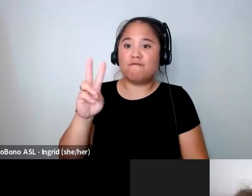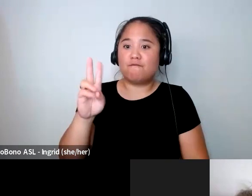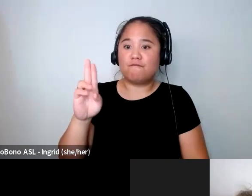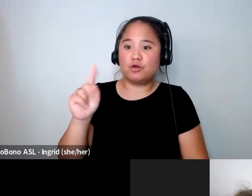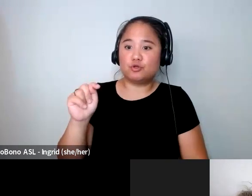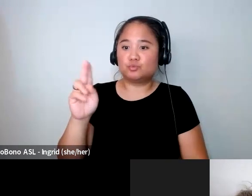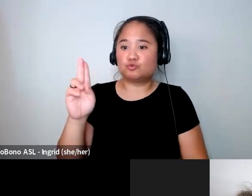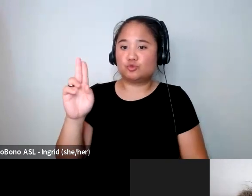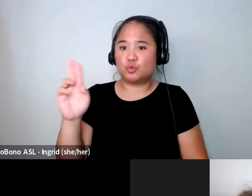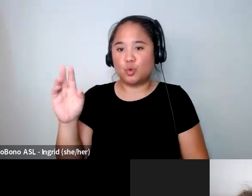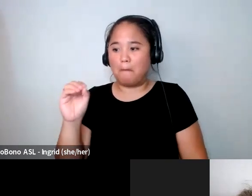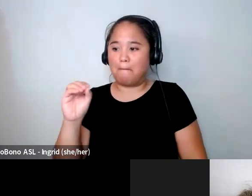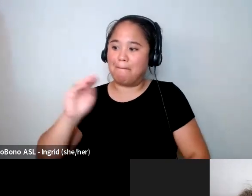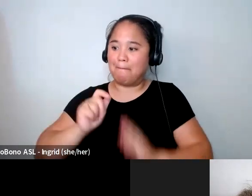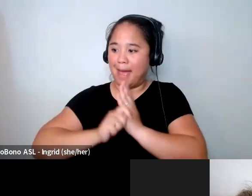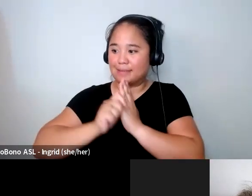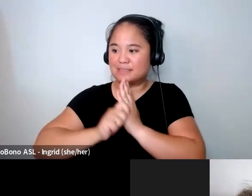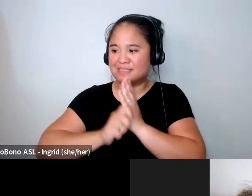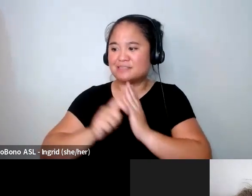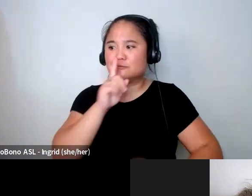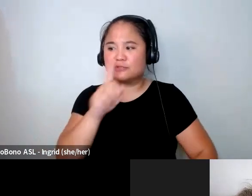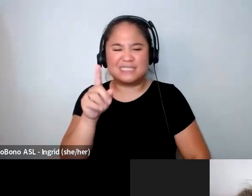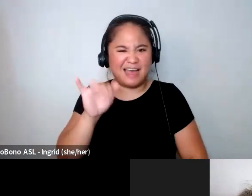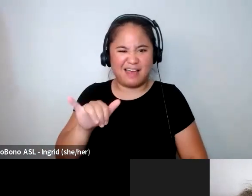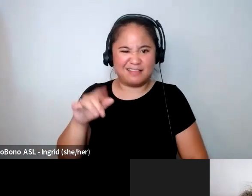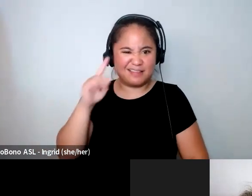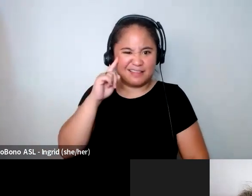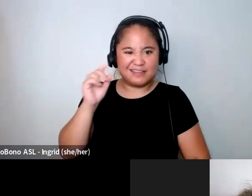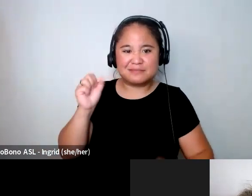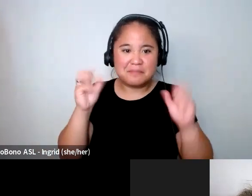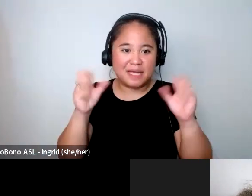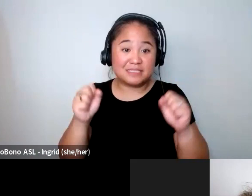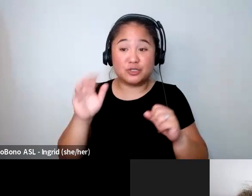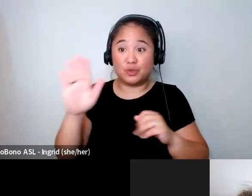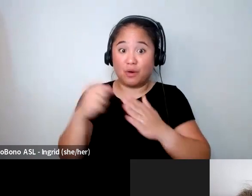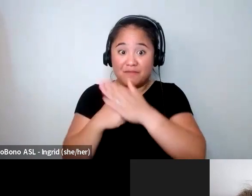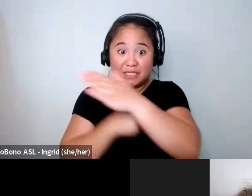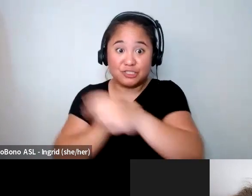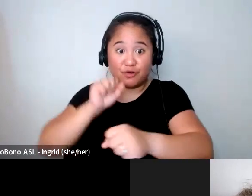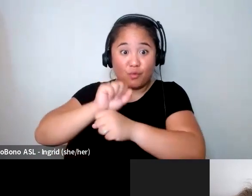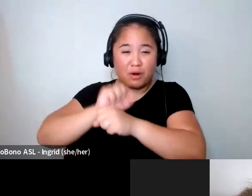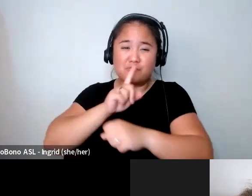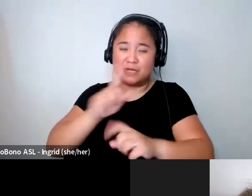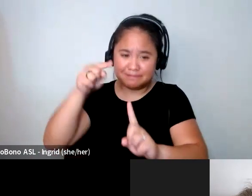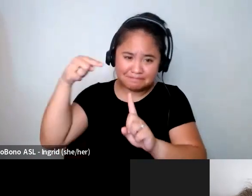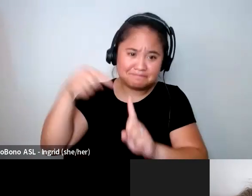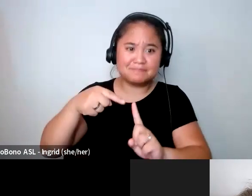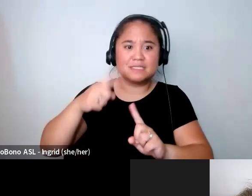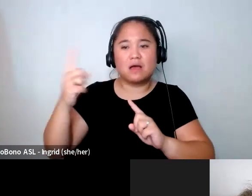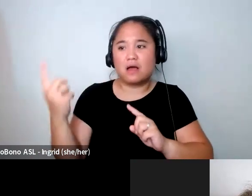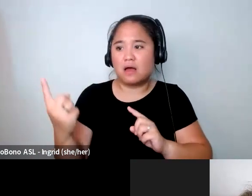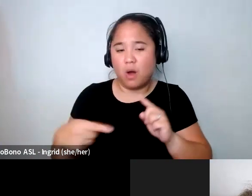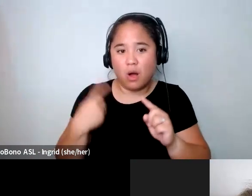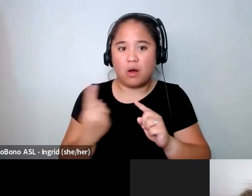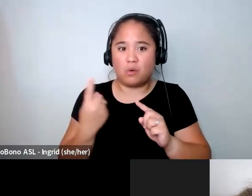is amazing too because I feel like the basis of your work is all about celebrating all